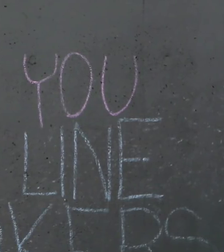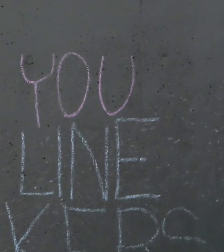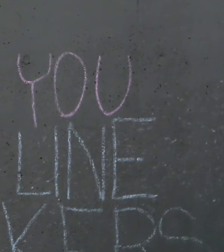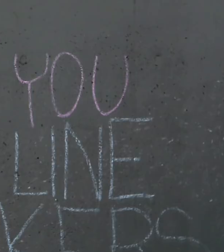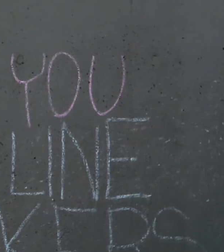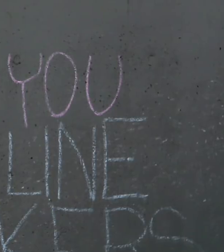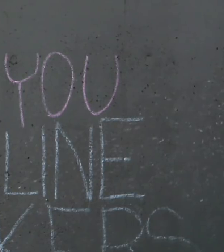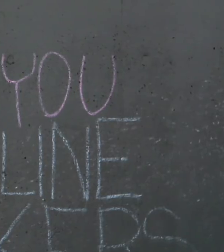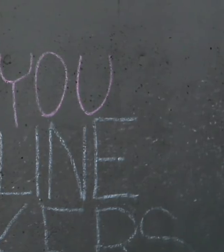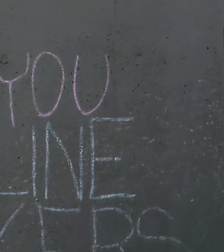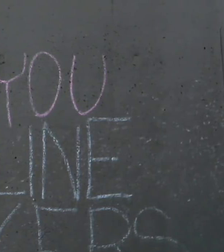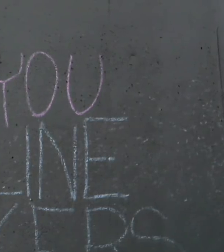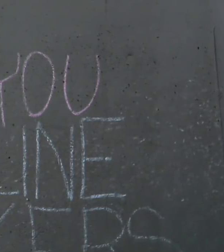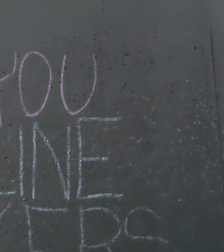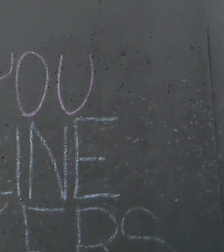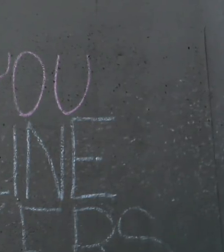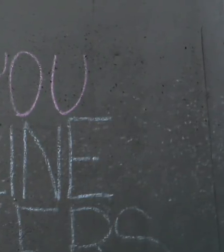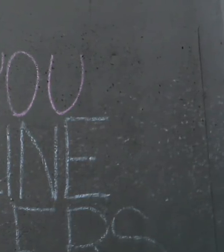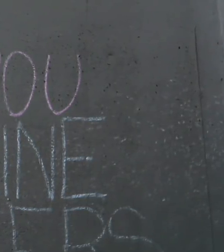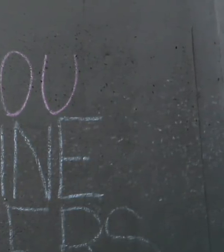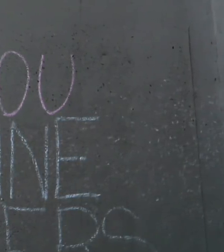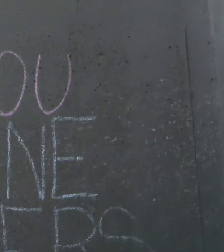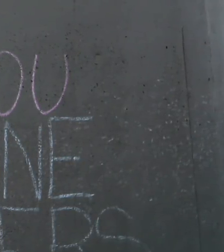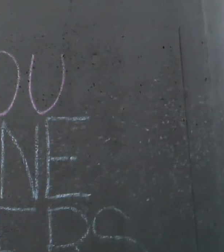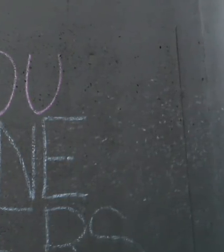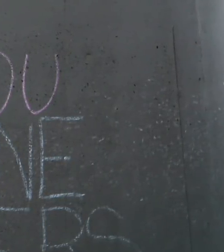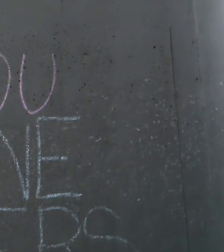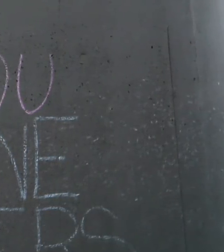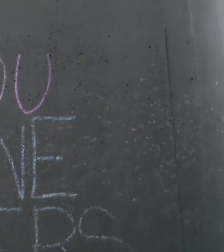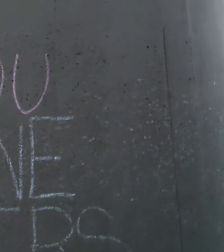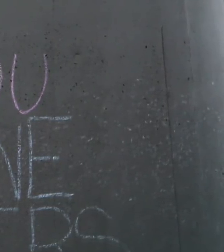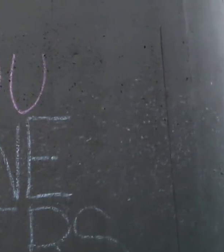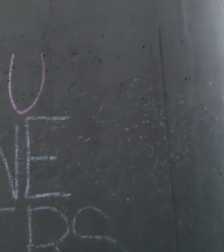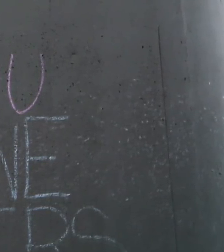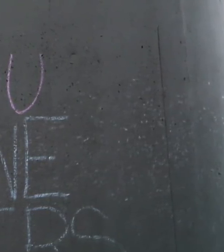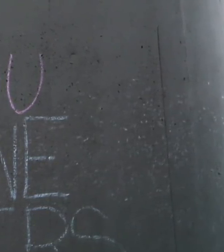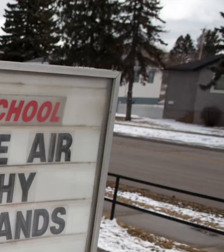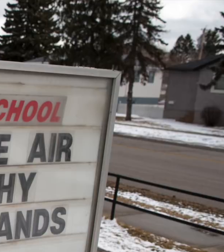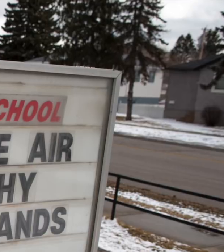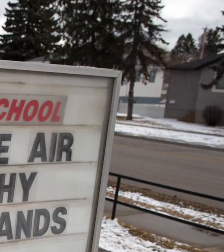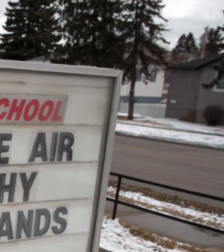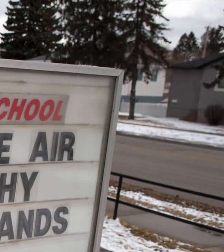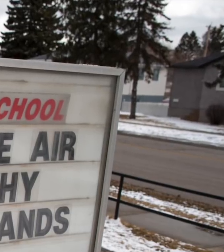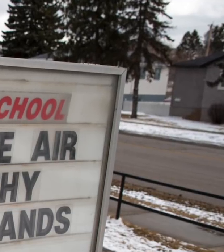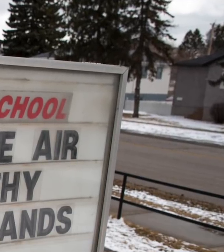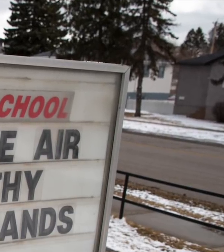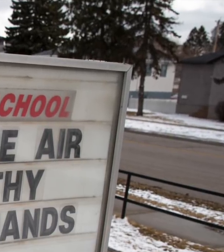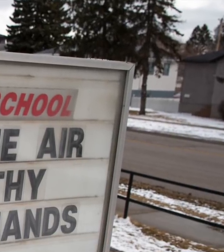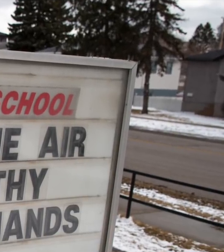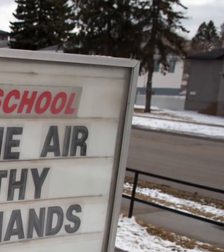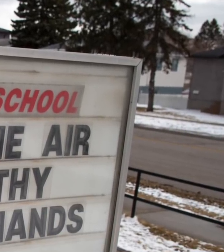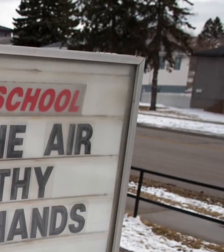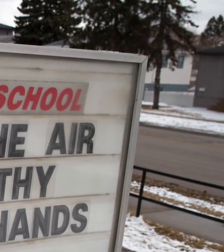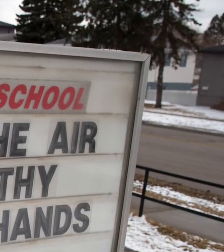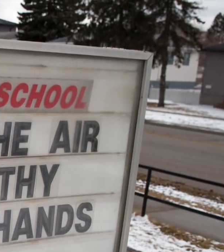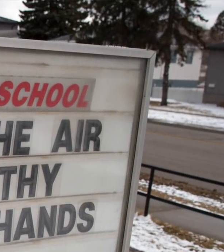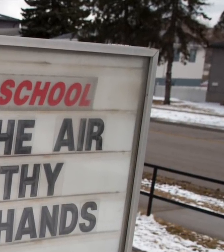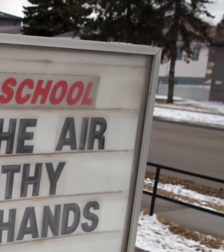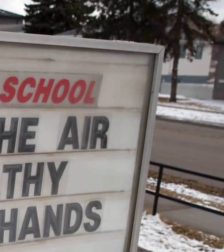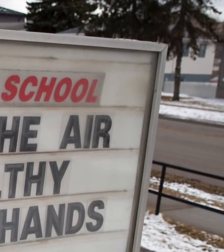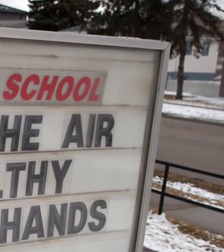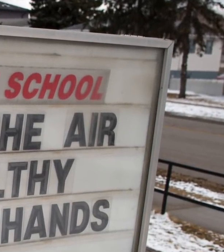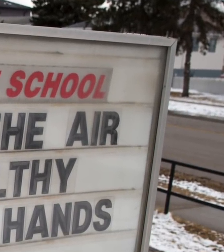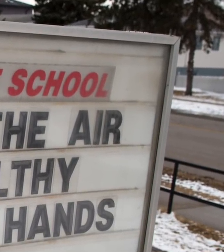measures to prevent this virus from spreading further. I know that this is scary, but we will get through this.